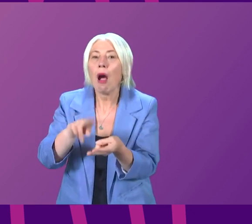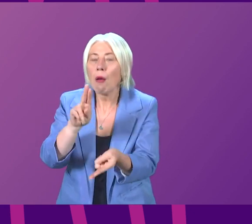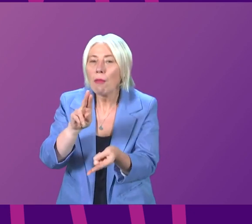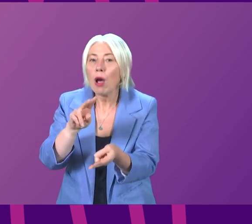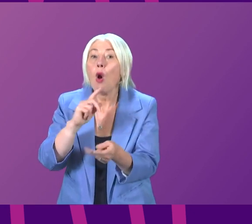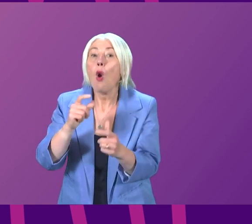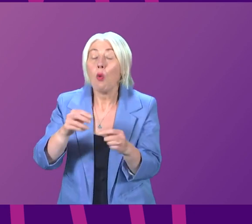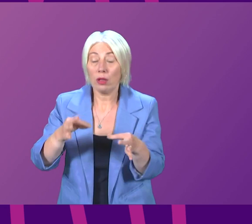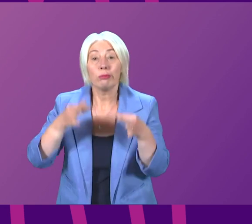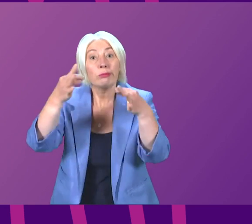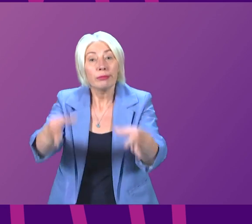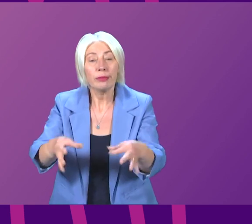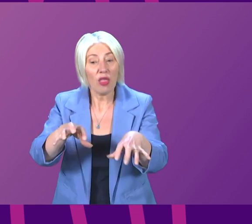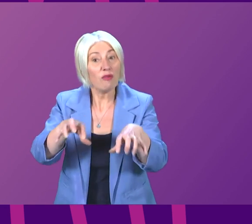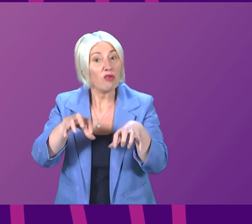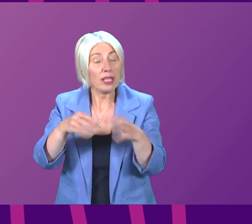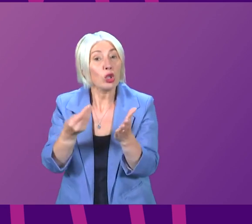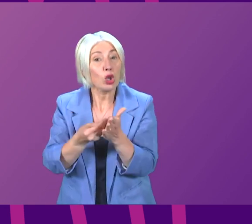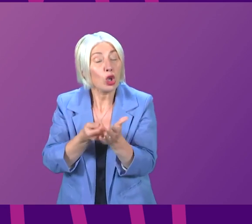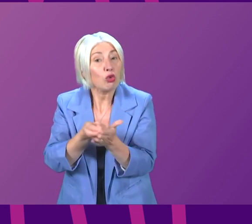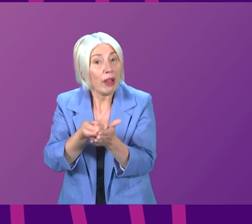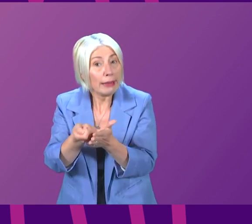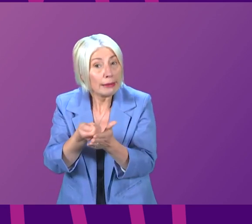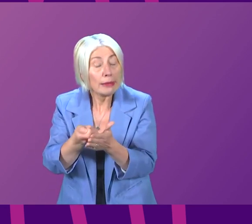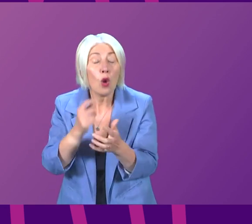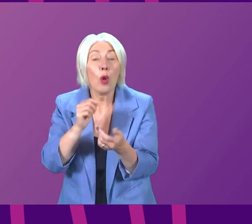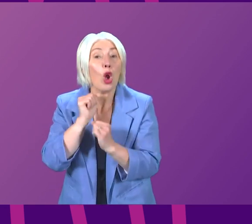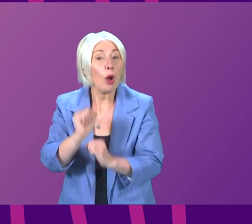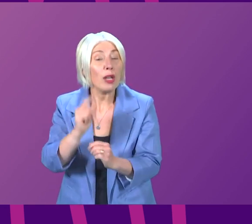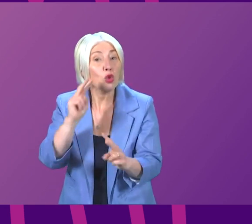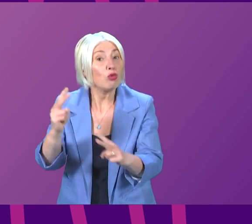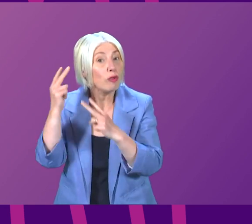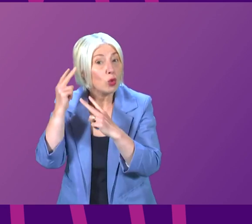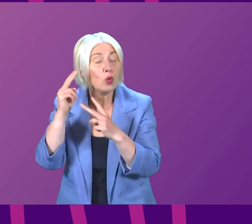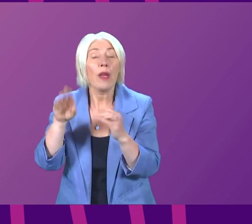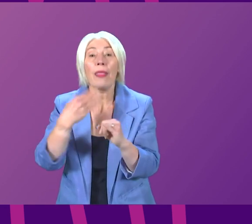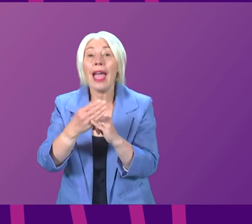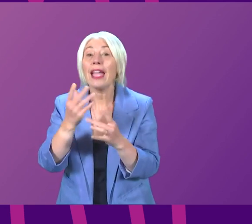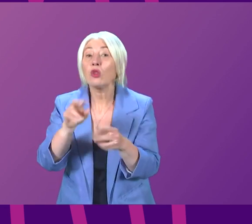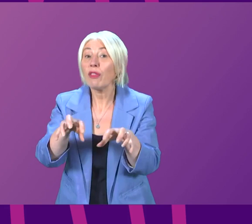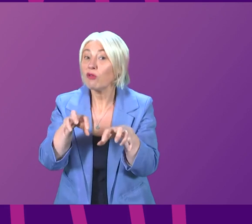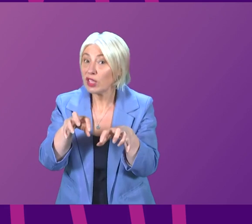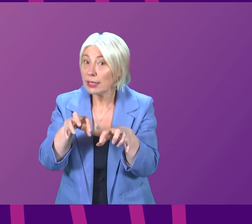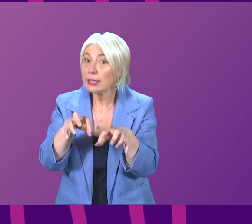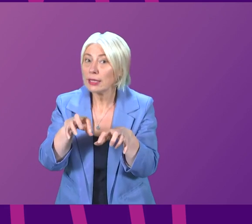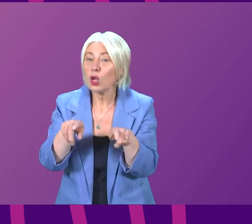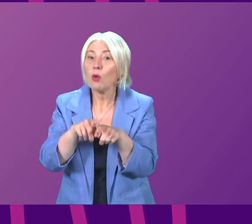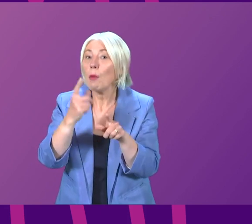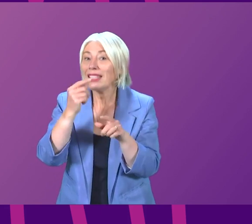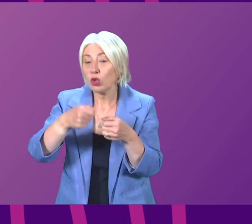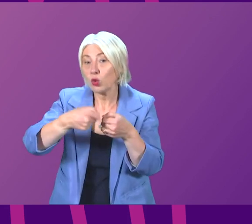will she extend the freeze to cover this period? Will she commit to a review towards the end of the freeze with an option to extend